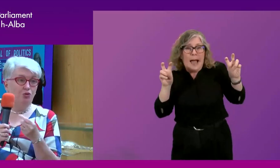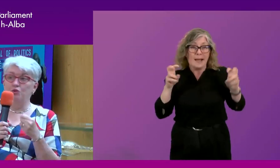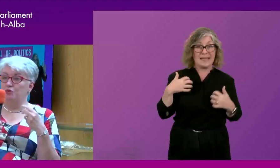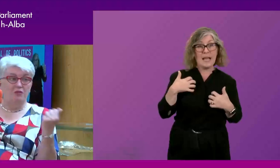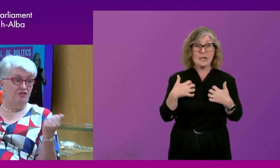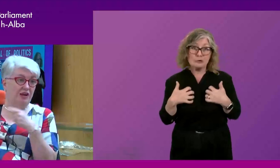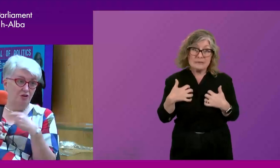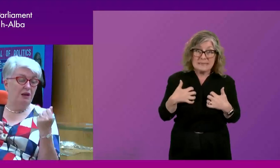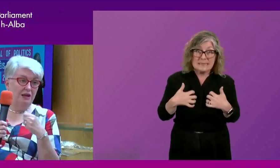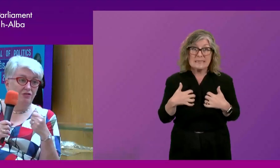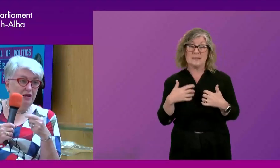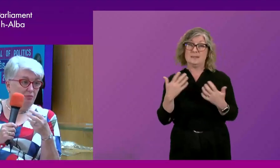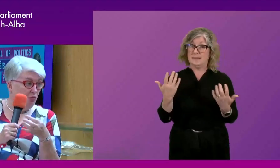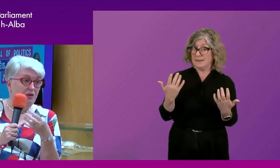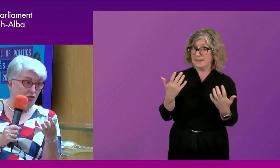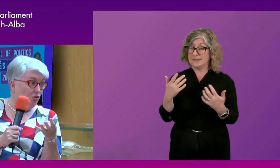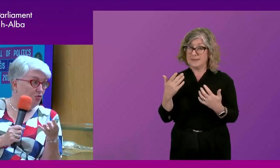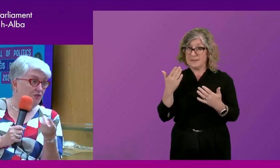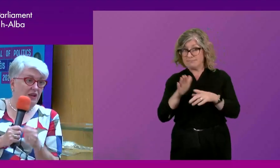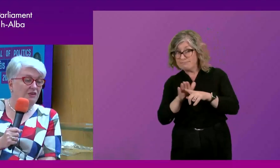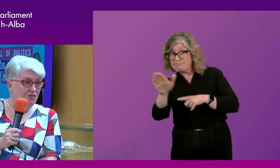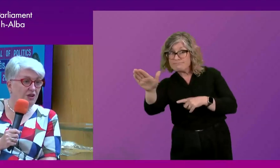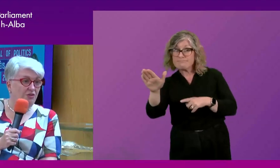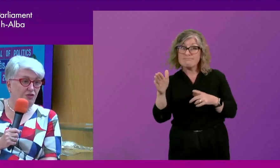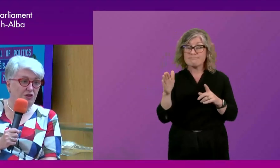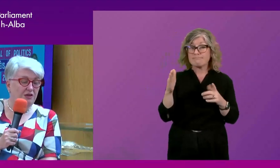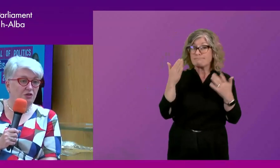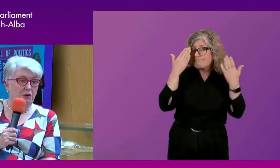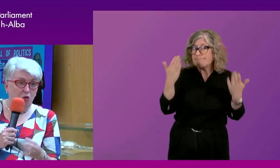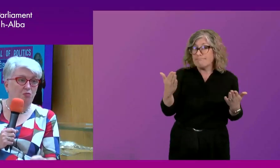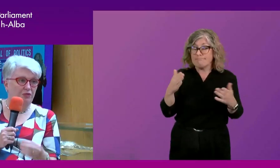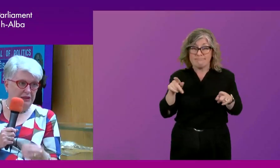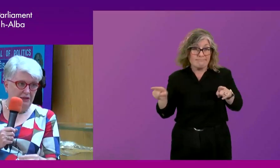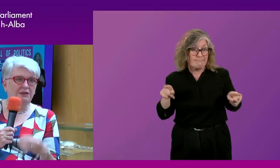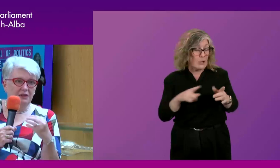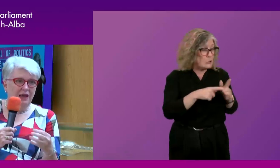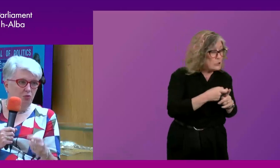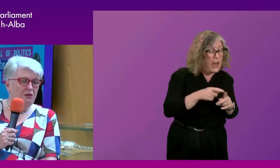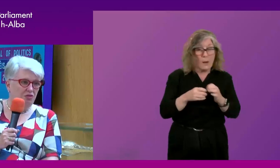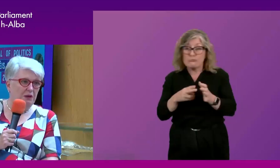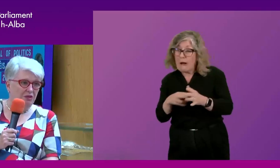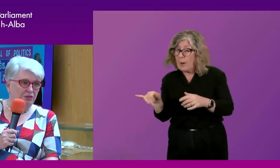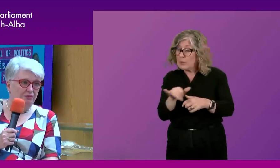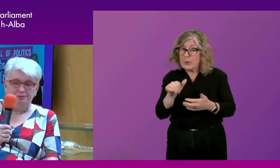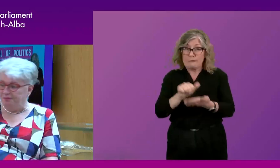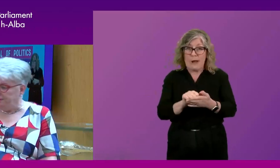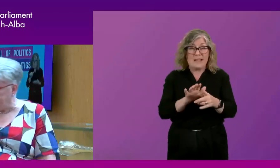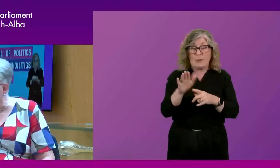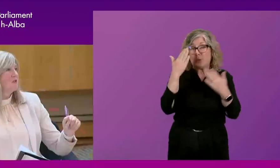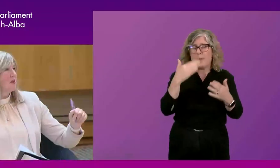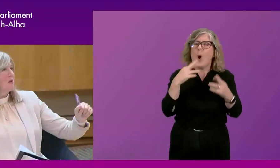And who knows whether Jack or Brian are right about where it's going to go over the next few years, but hopefully it will be respectful.